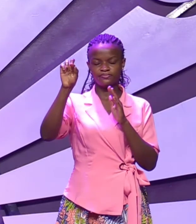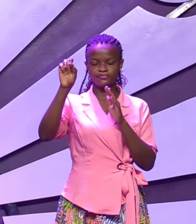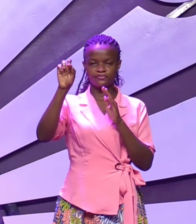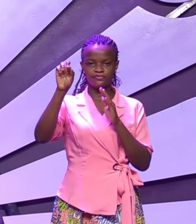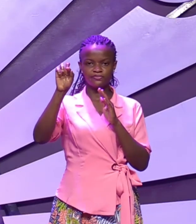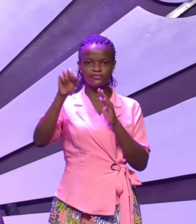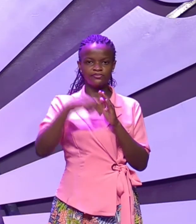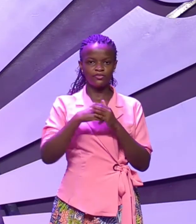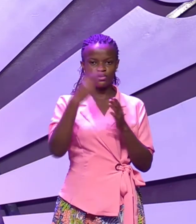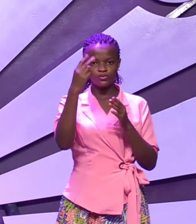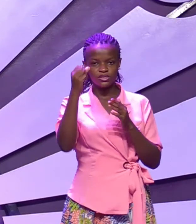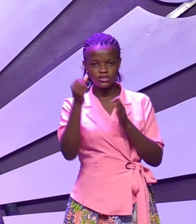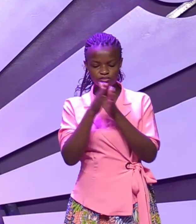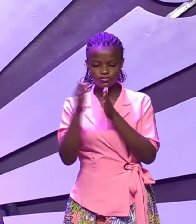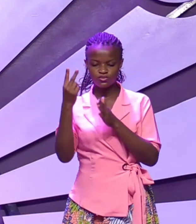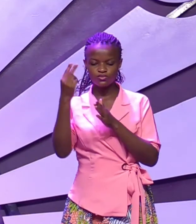26 28